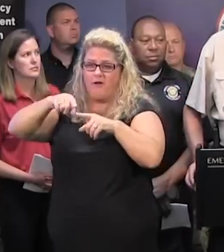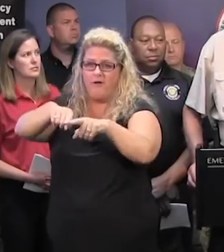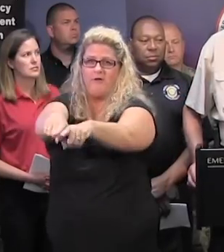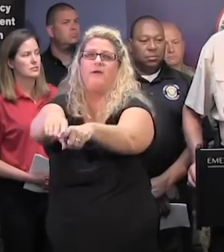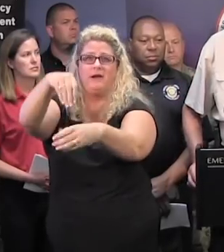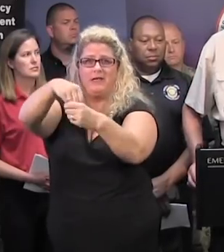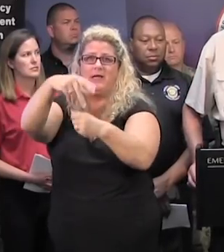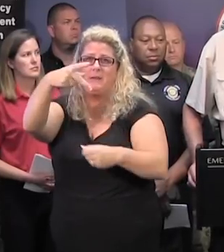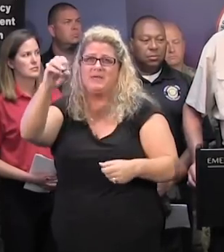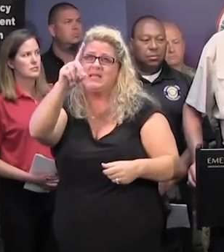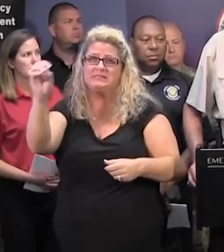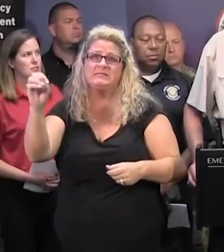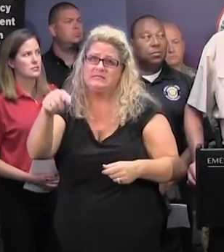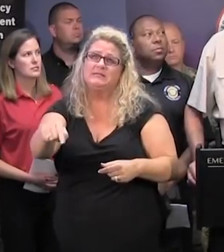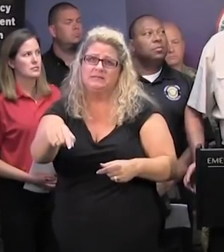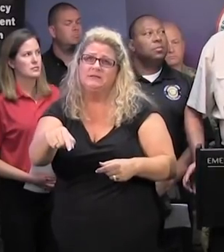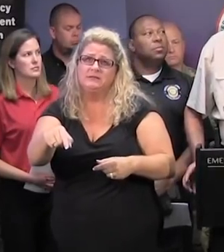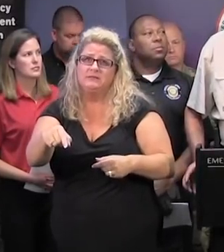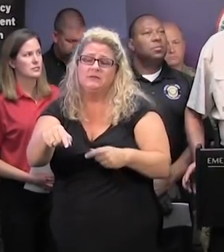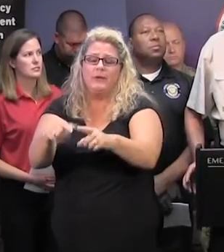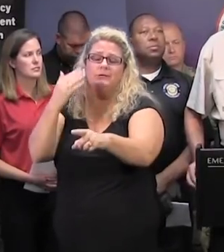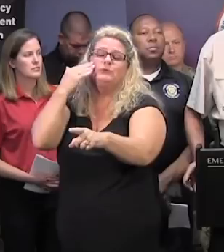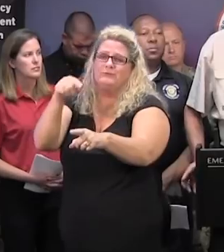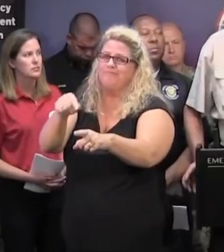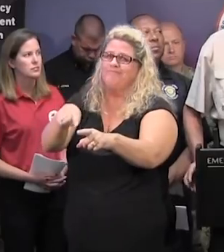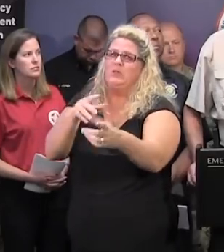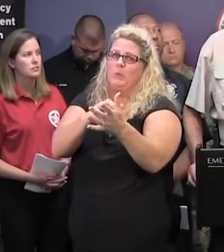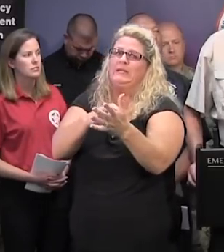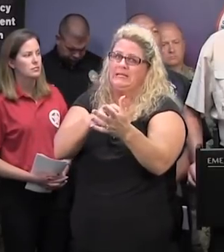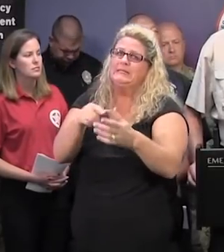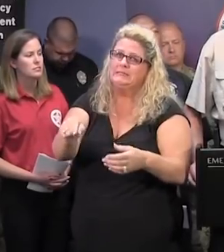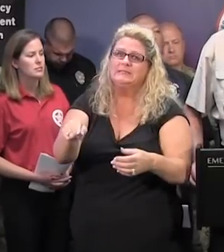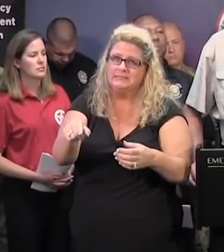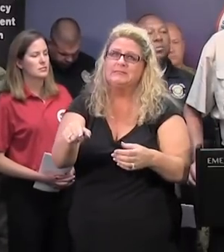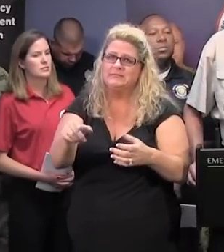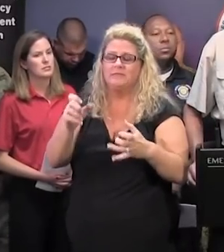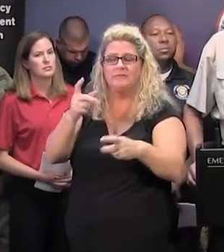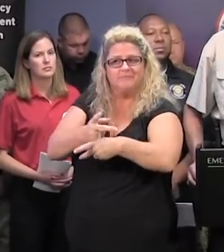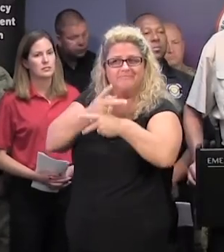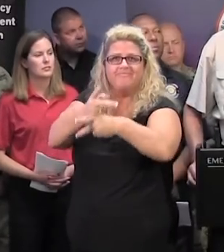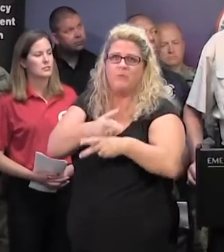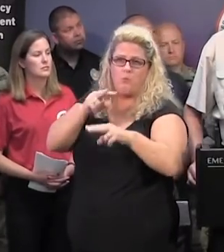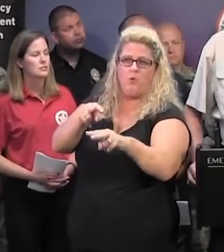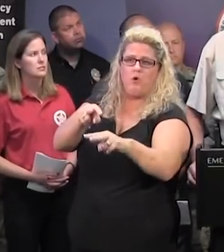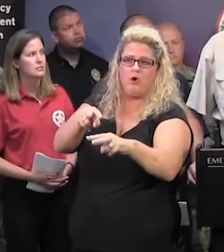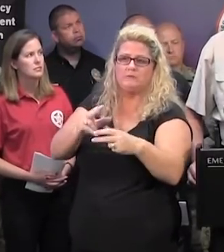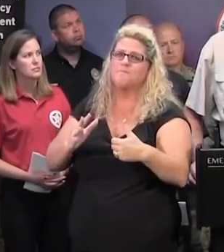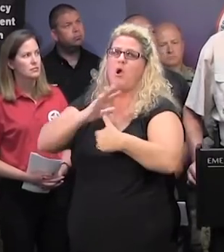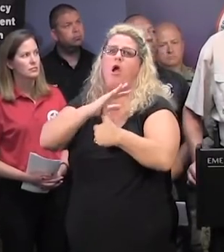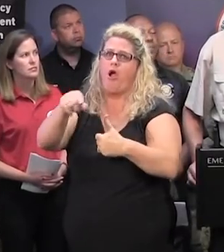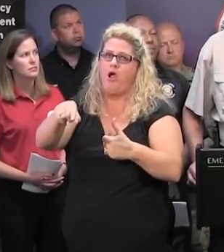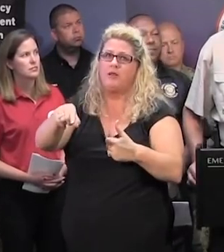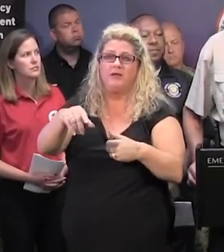rivers along that basin. So we know that it is the most vulnerable. It is our top priority. We know we're going to have much